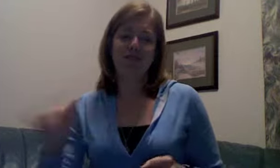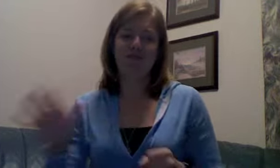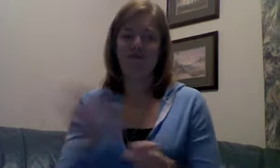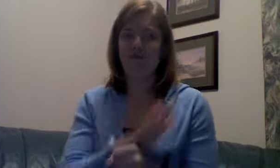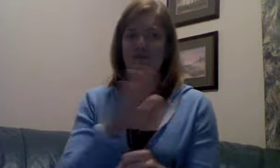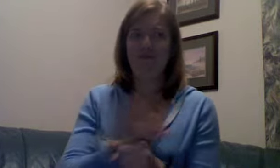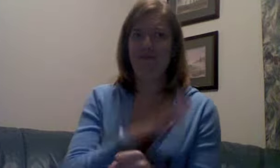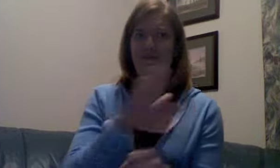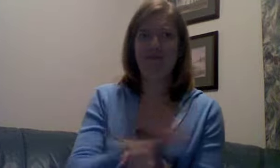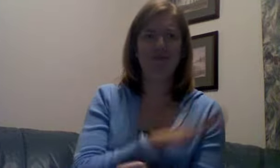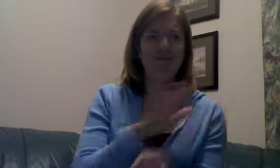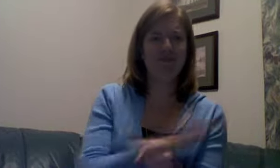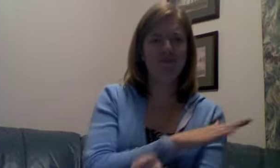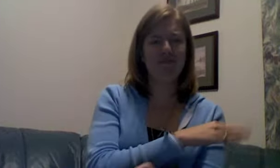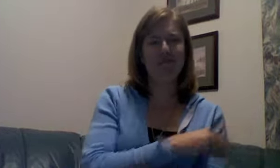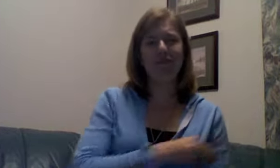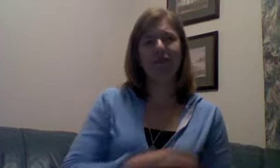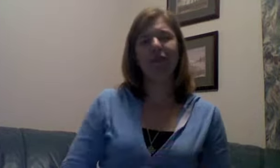just cut it out.